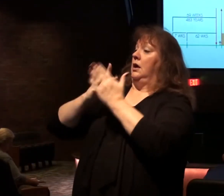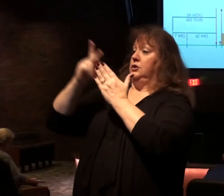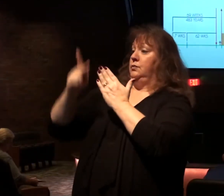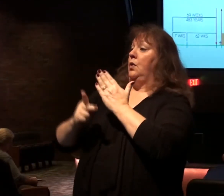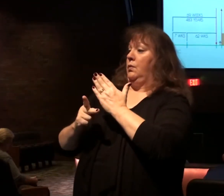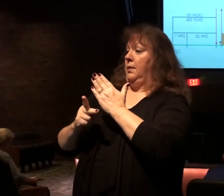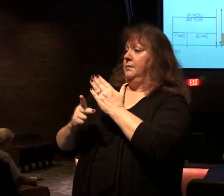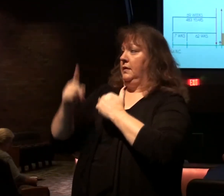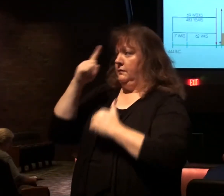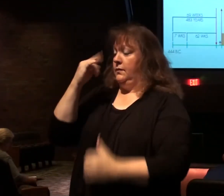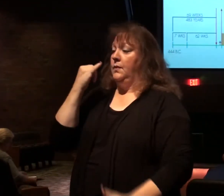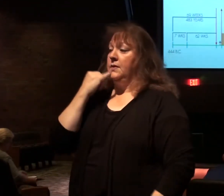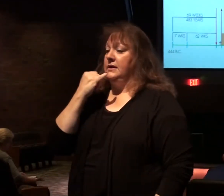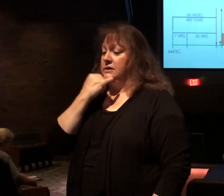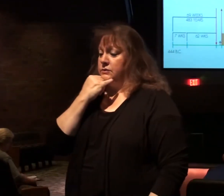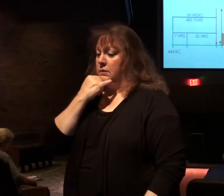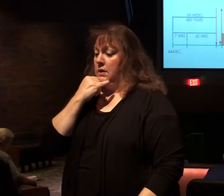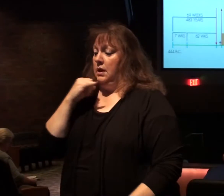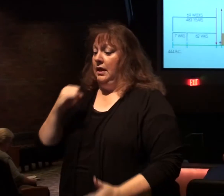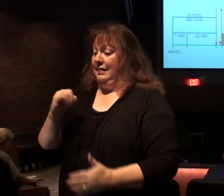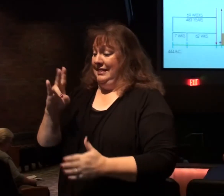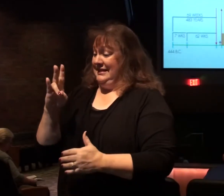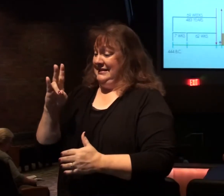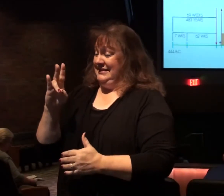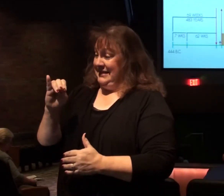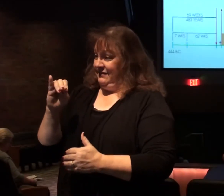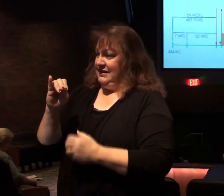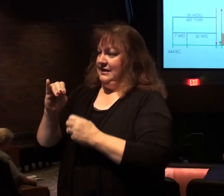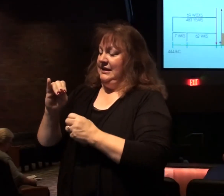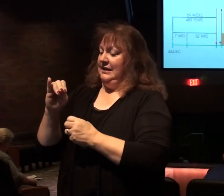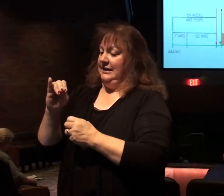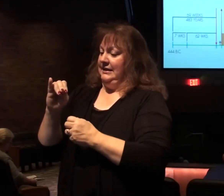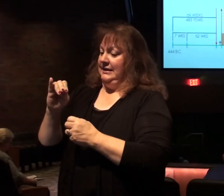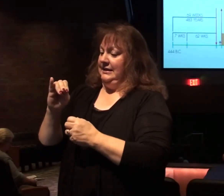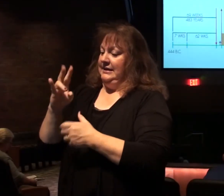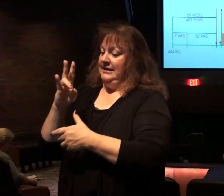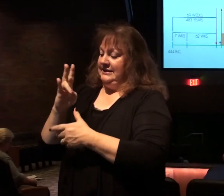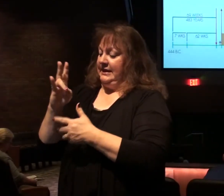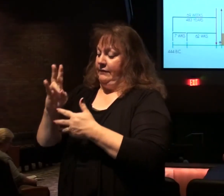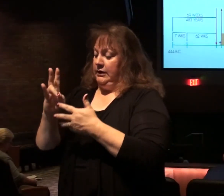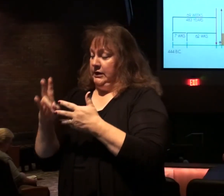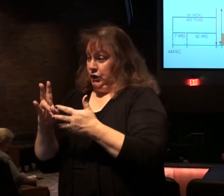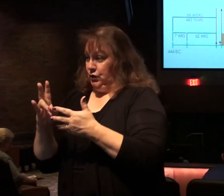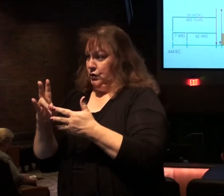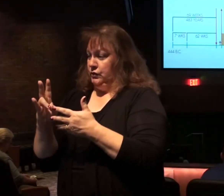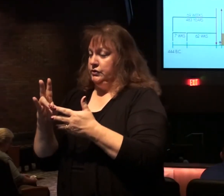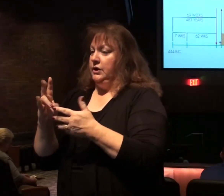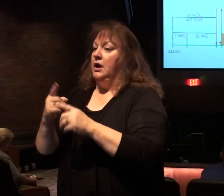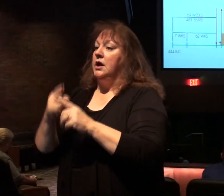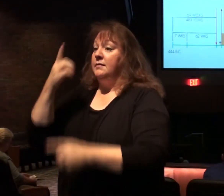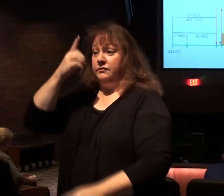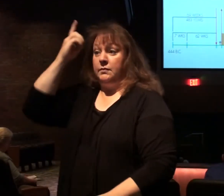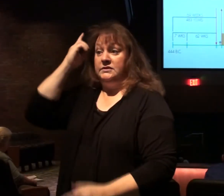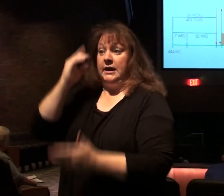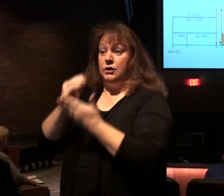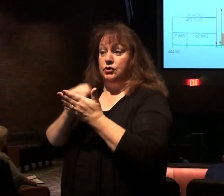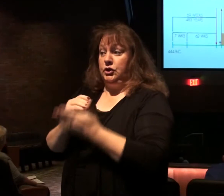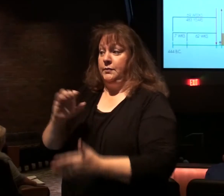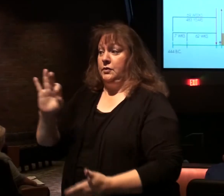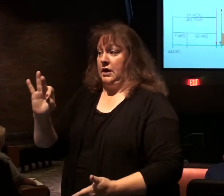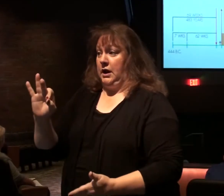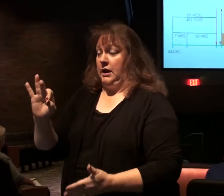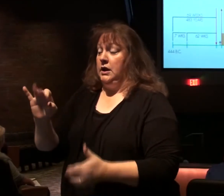These come out of Daniel chapter 9. We've been back there a number of times. The first 69